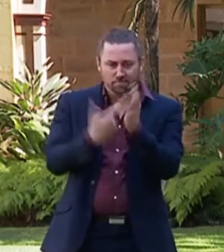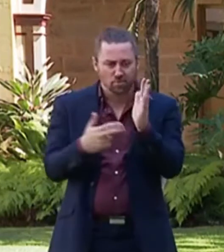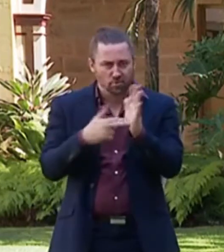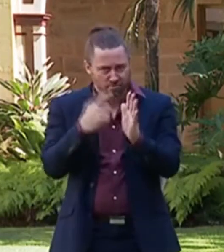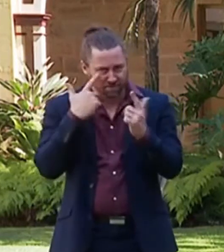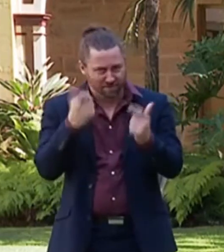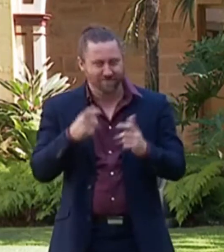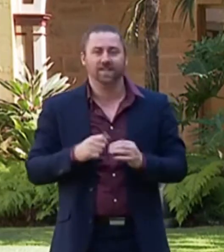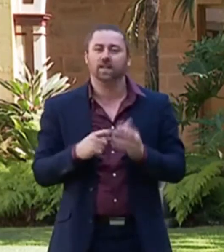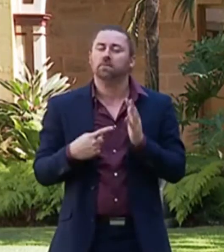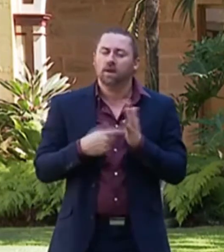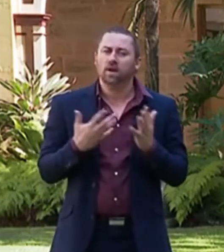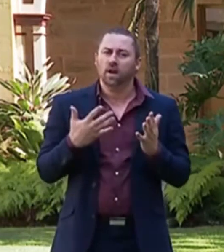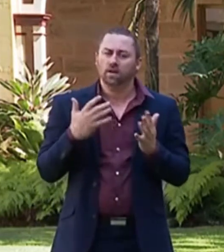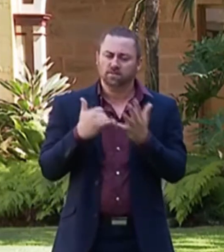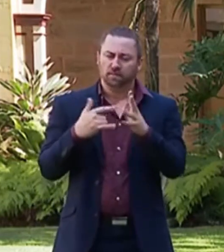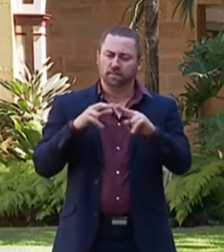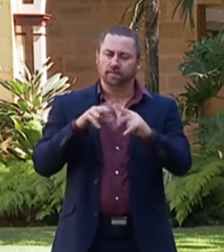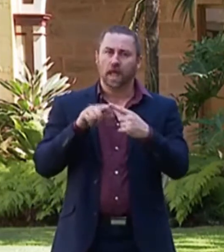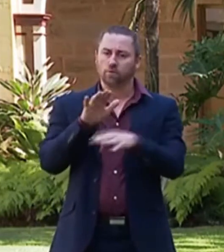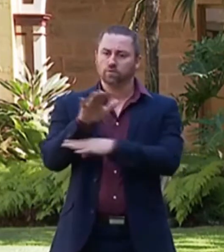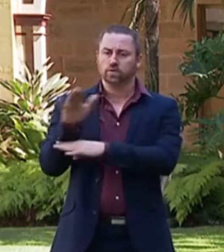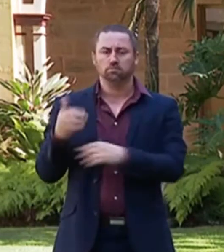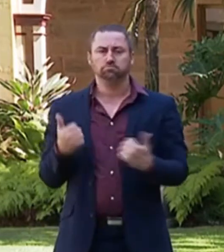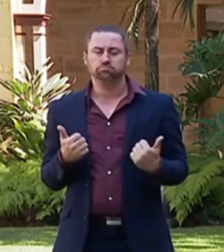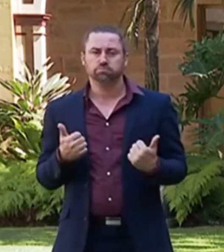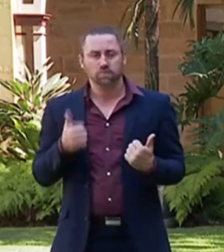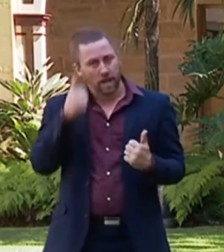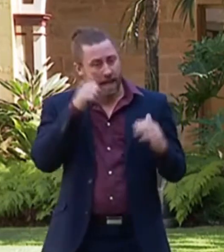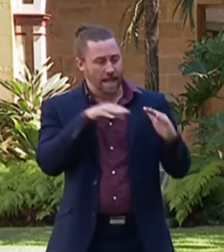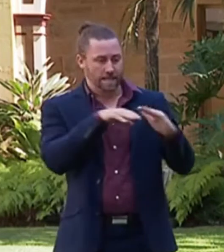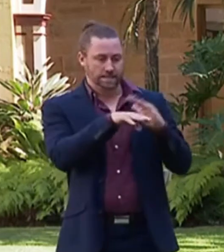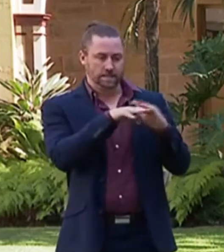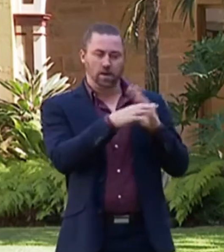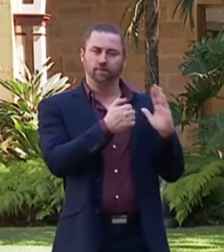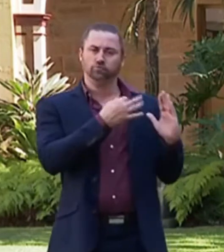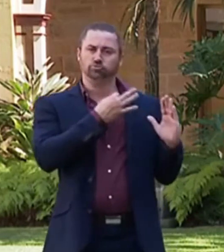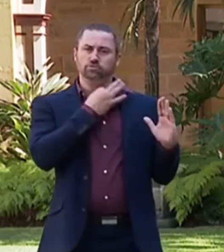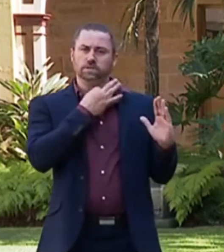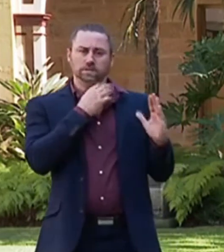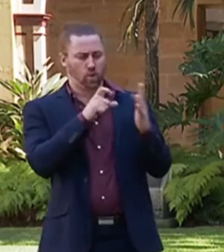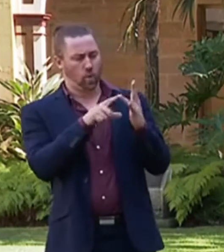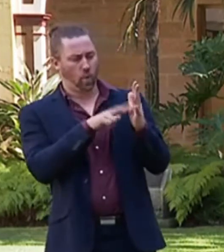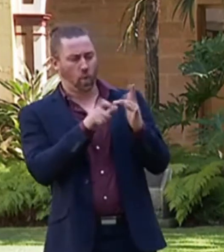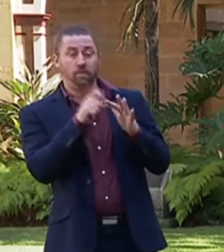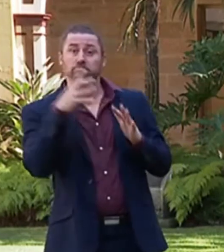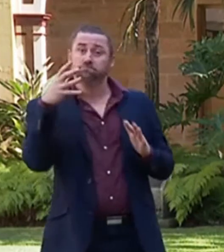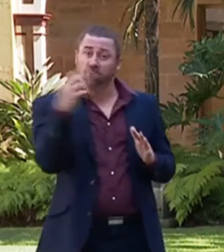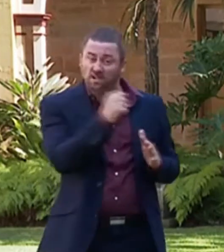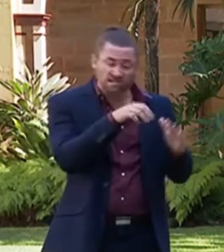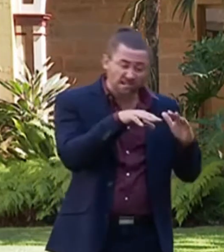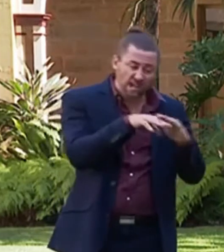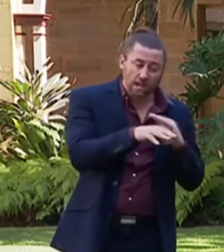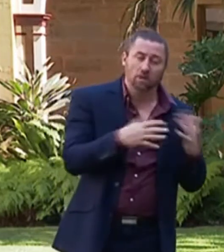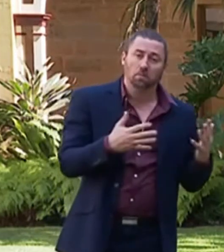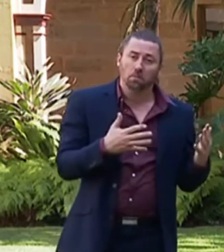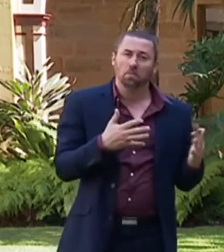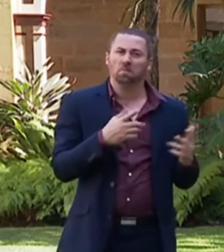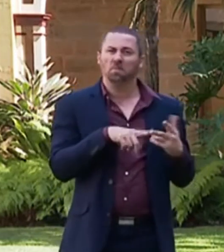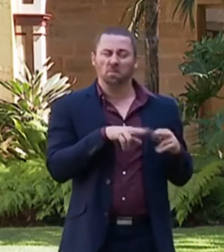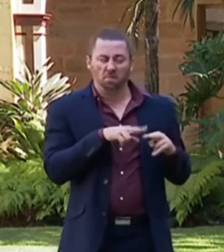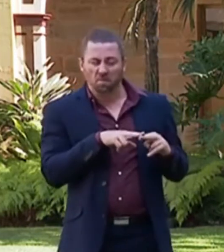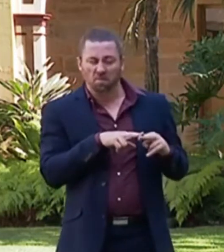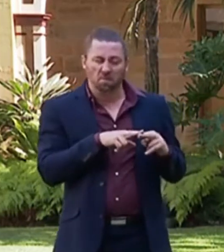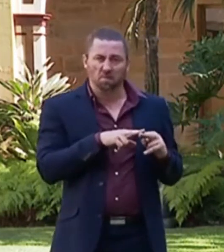much safer. We know there are problems with indoors. If you do have to be indoors and you've got the ability